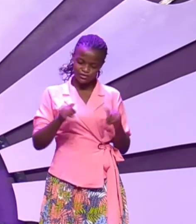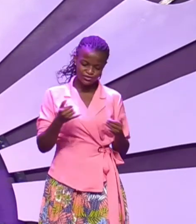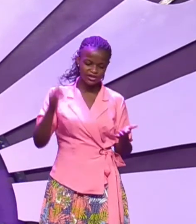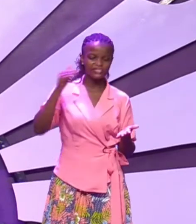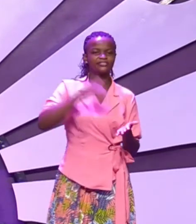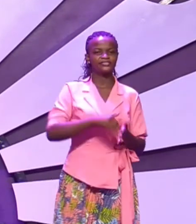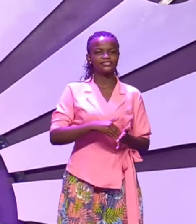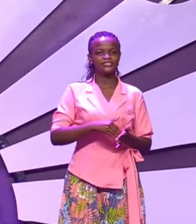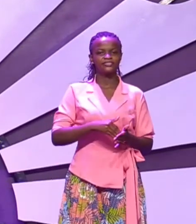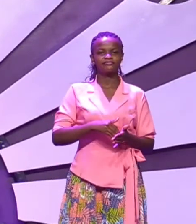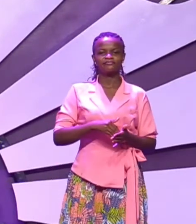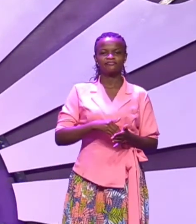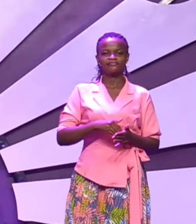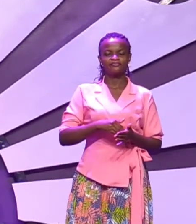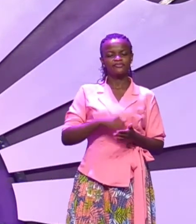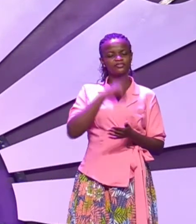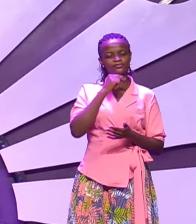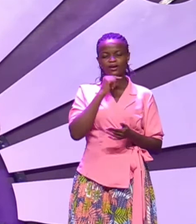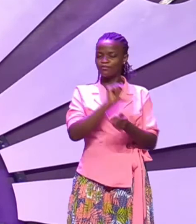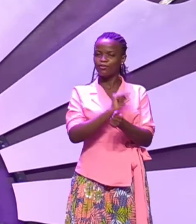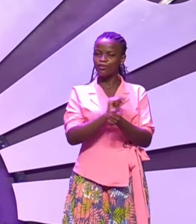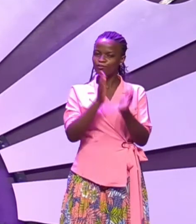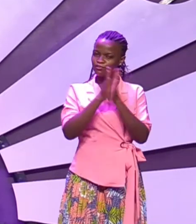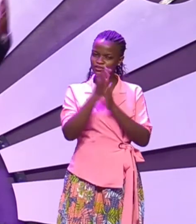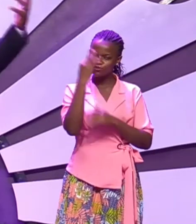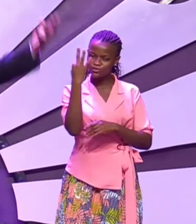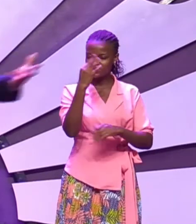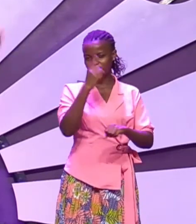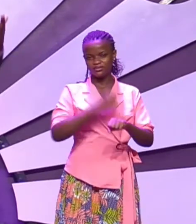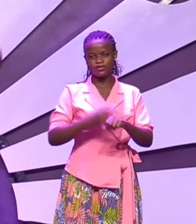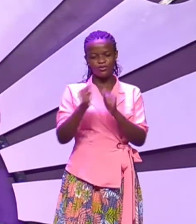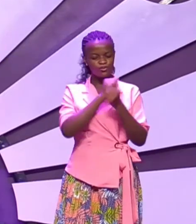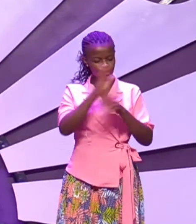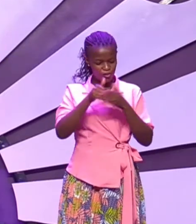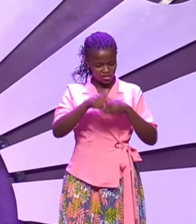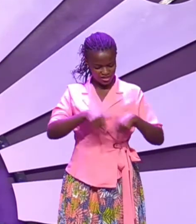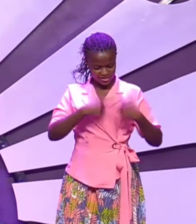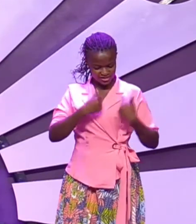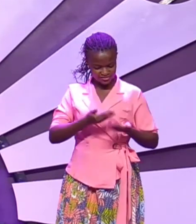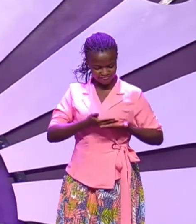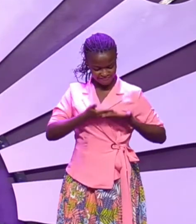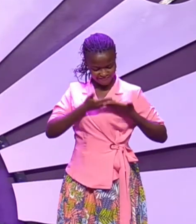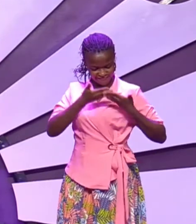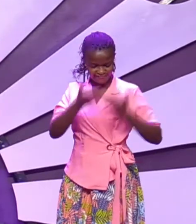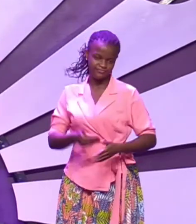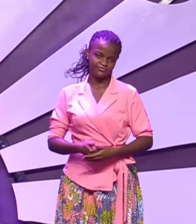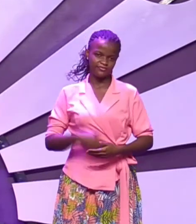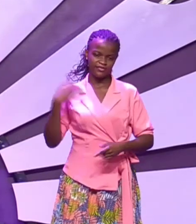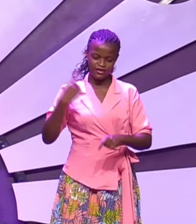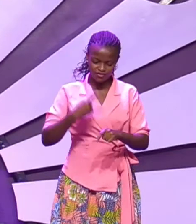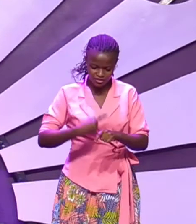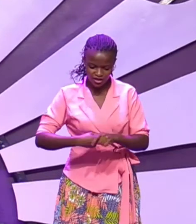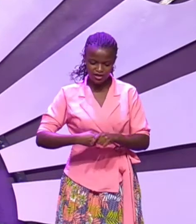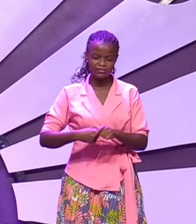the man prayed three times below all his heart every time